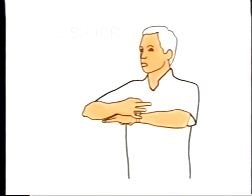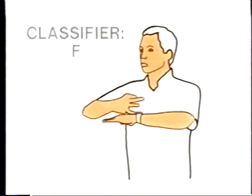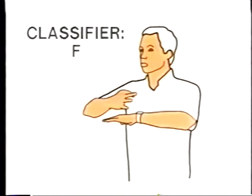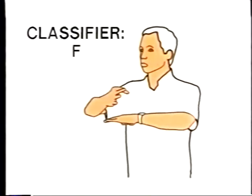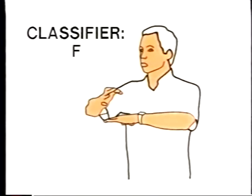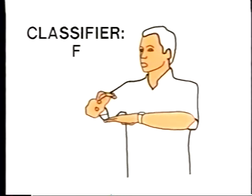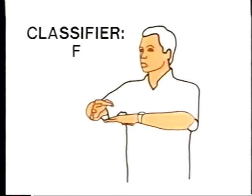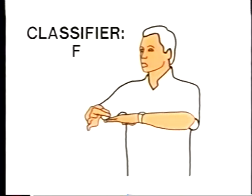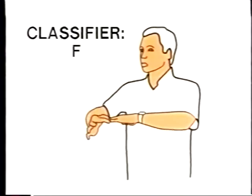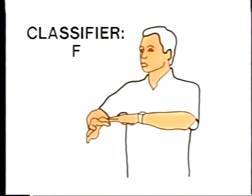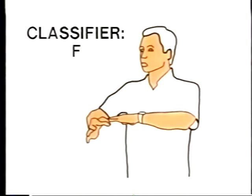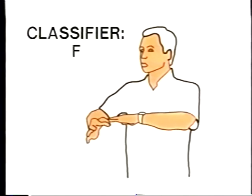can put your watch on the table.